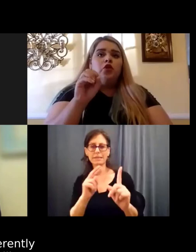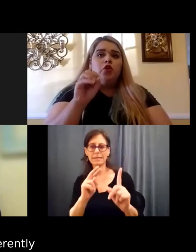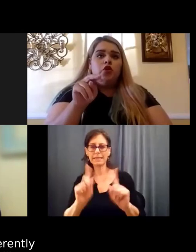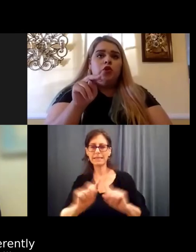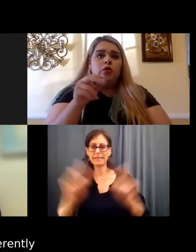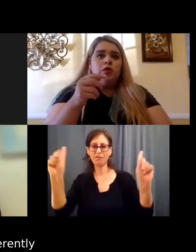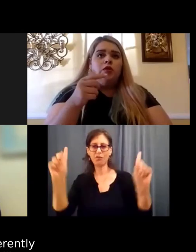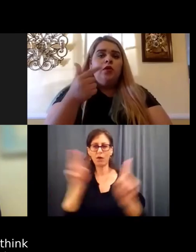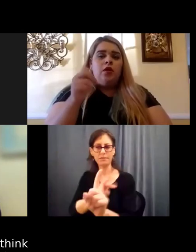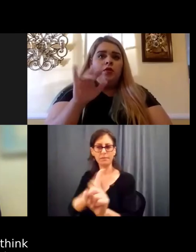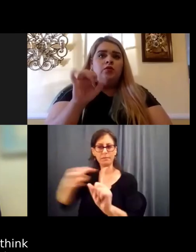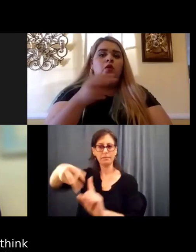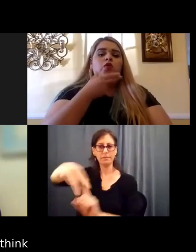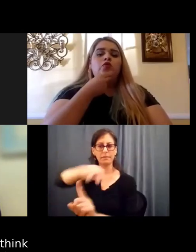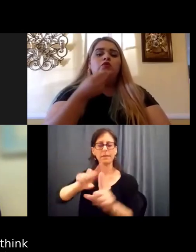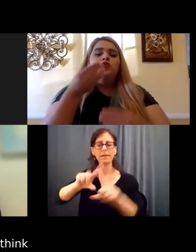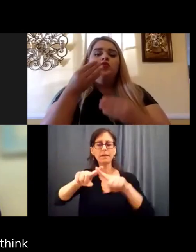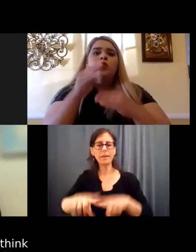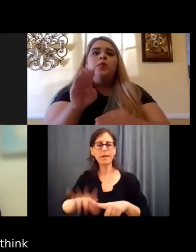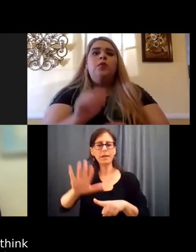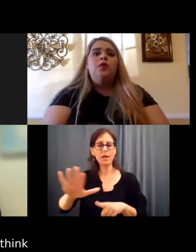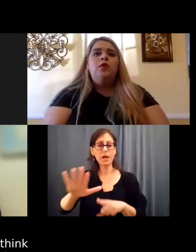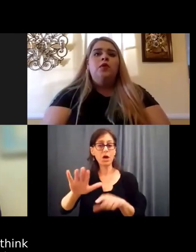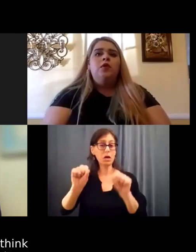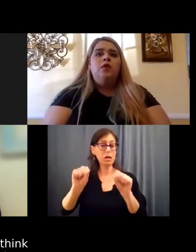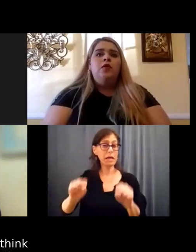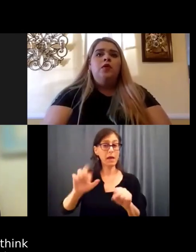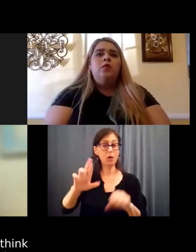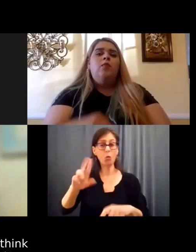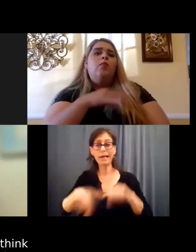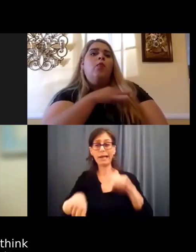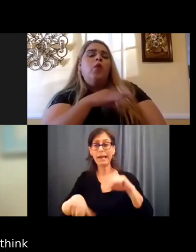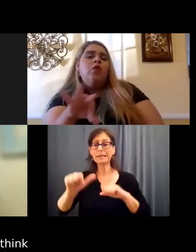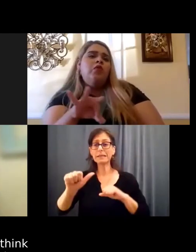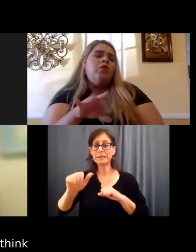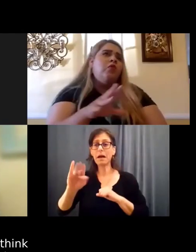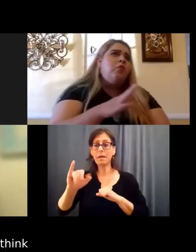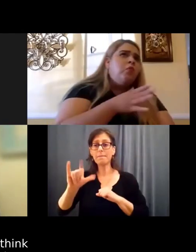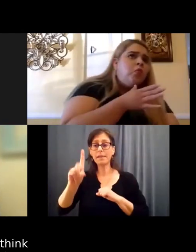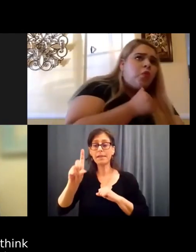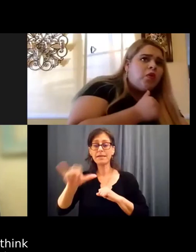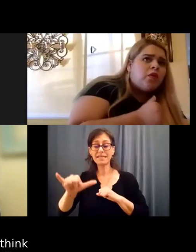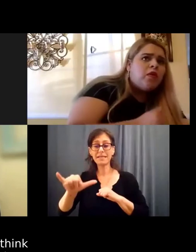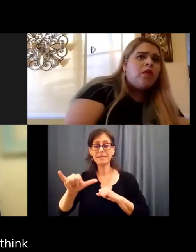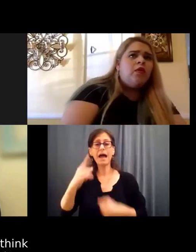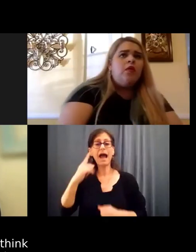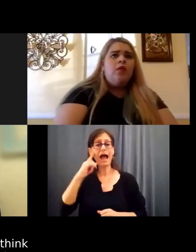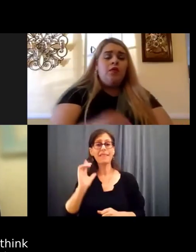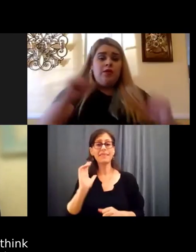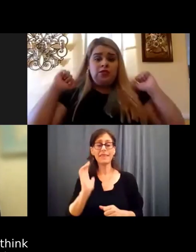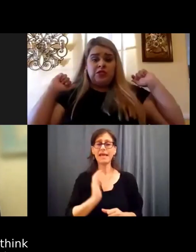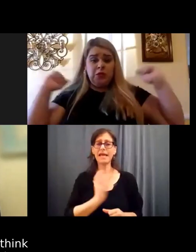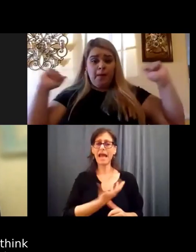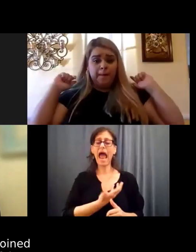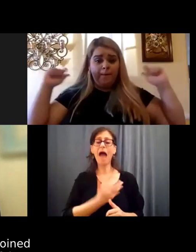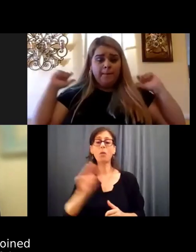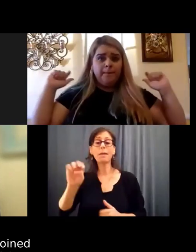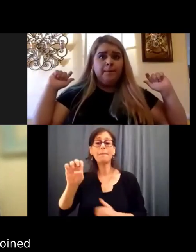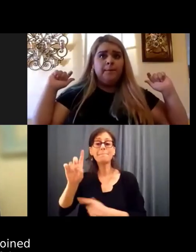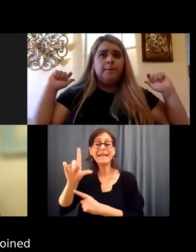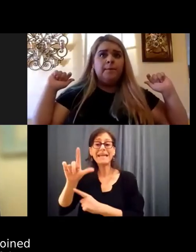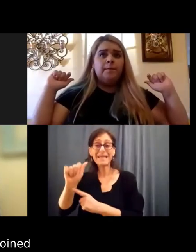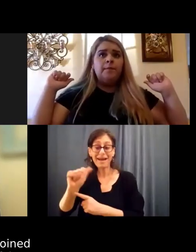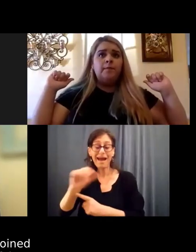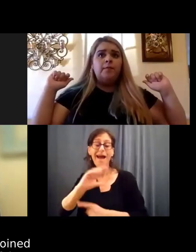their ability or different ability. Um, and, and I think our athletic, our, our media culture and our